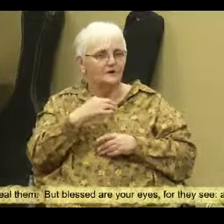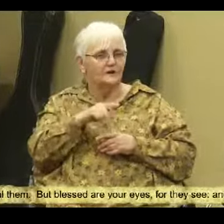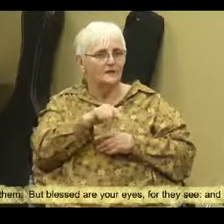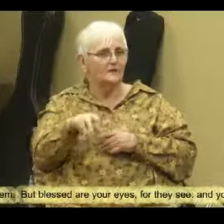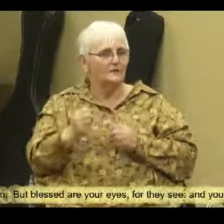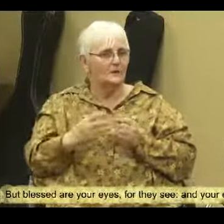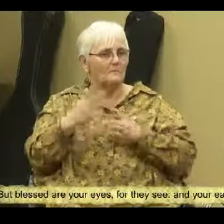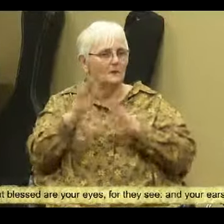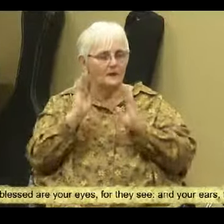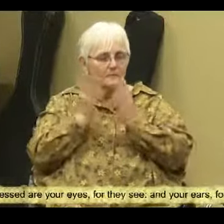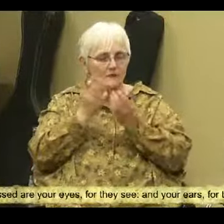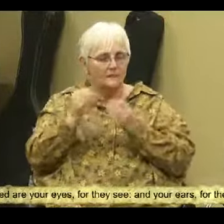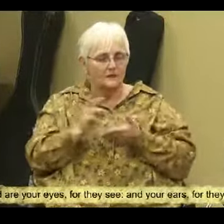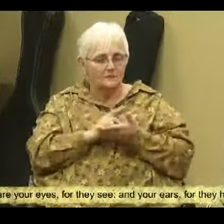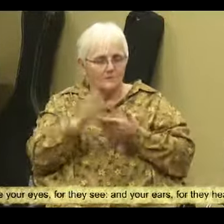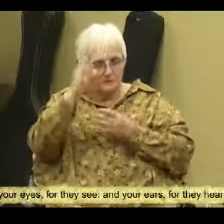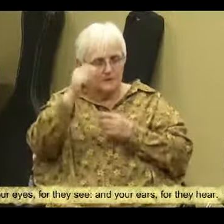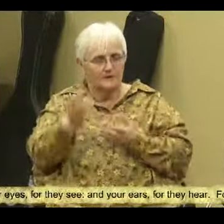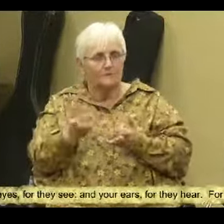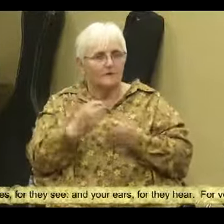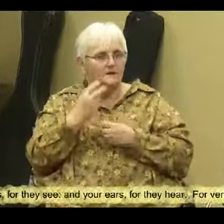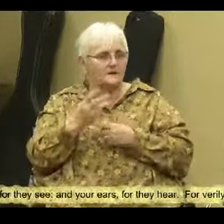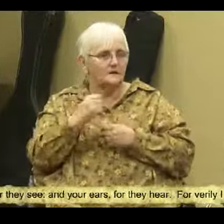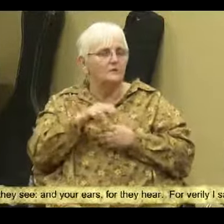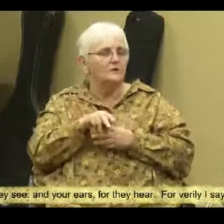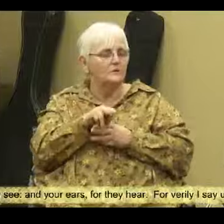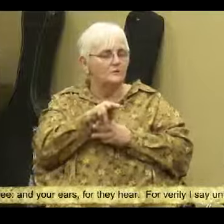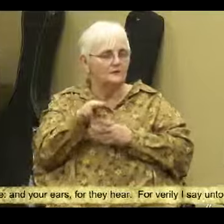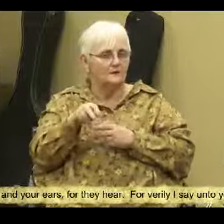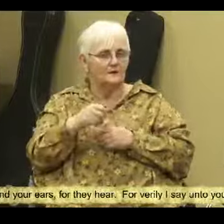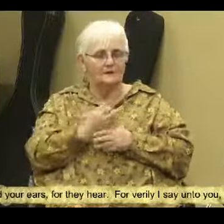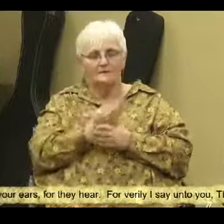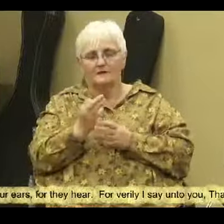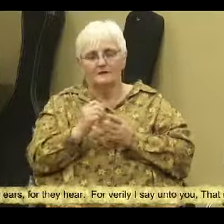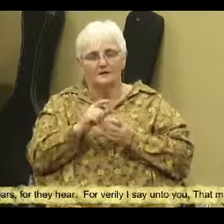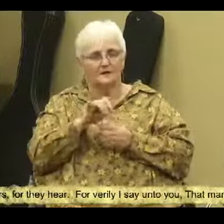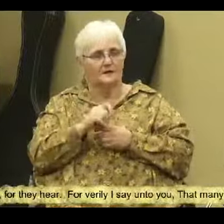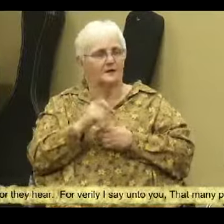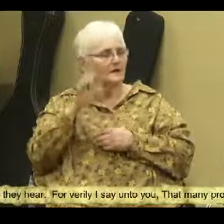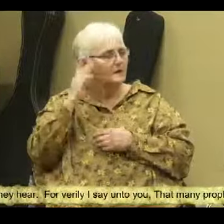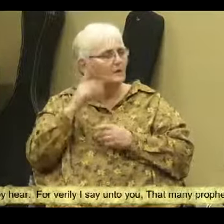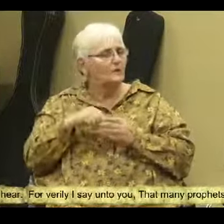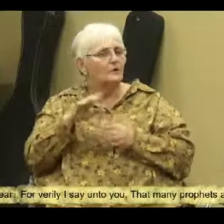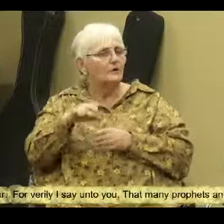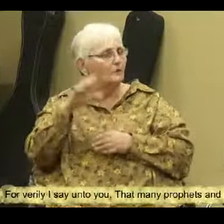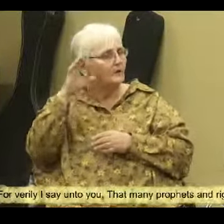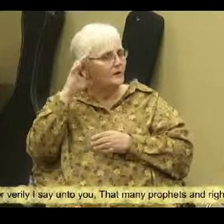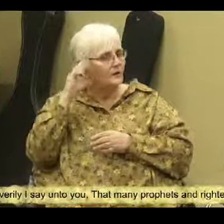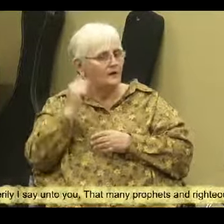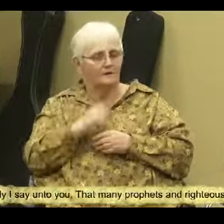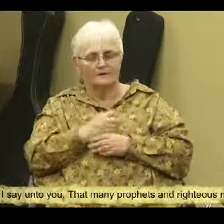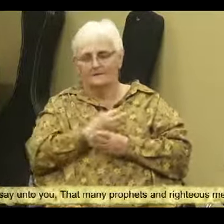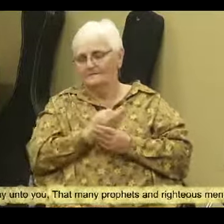many prophets and righteous men desired to see what you see and did not see it and to hear what you hear and did not hear it